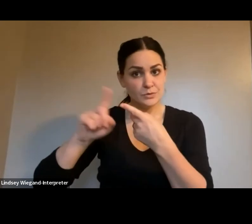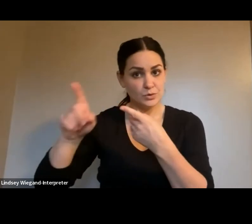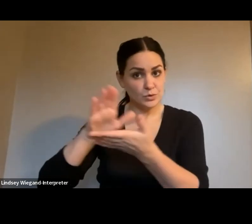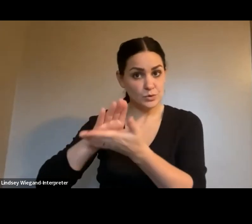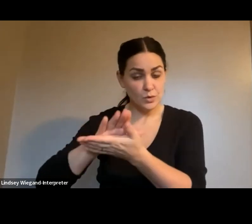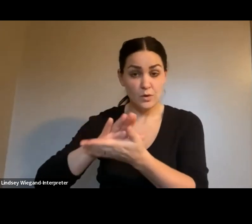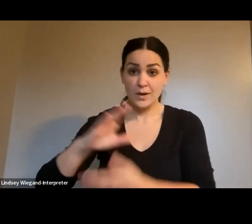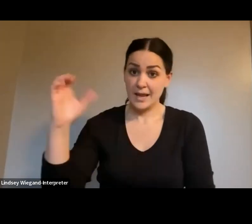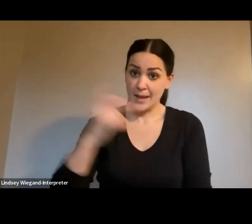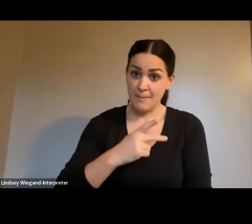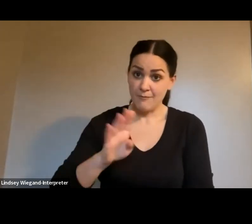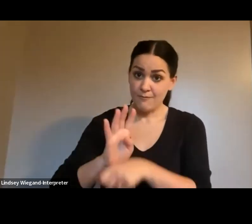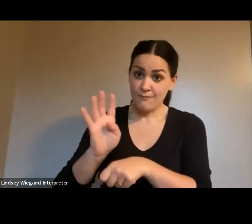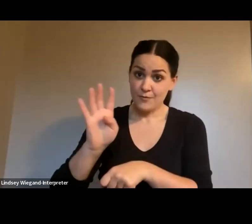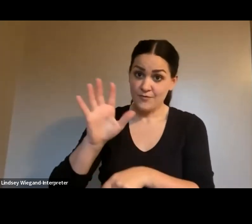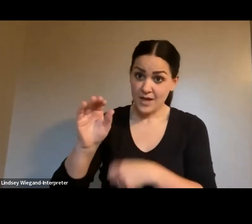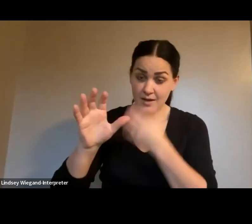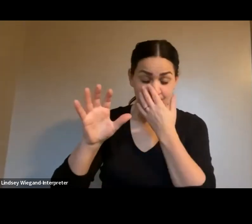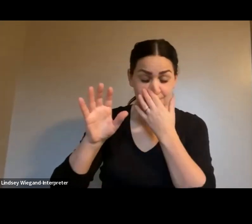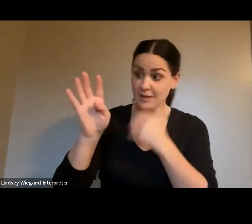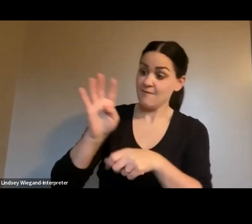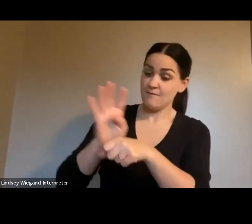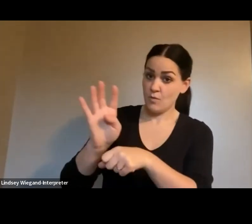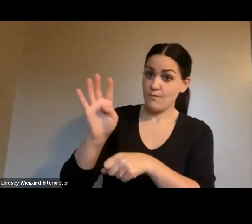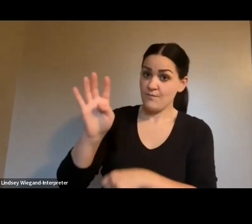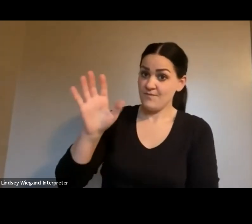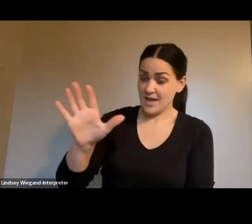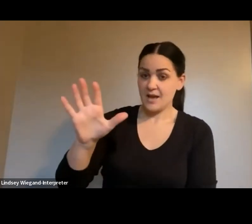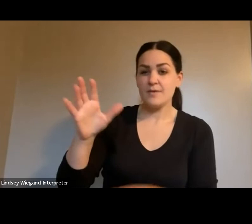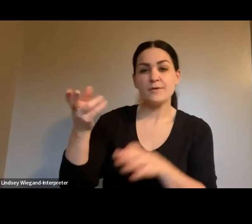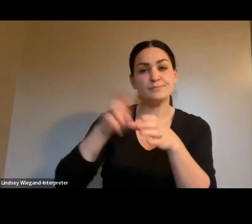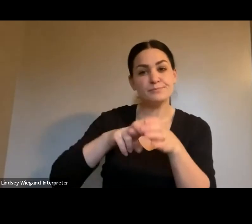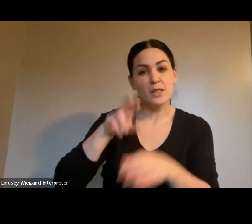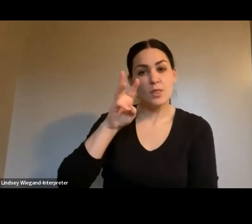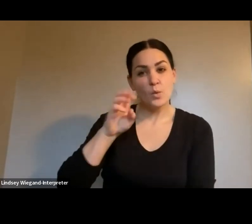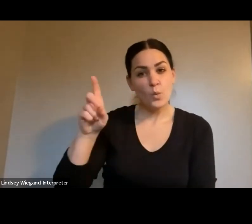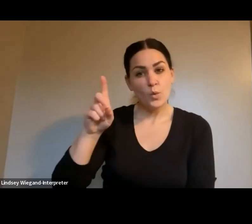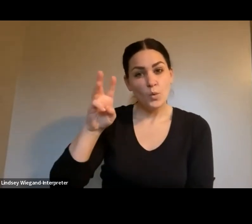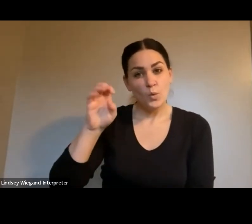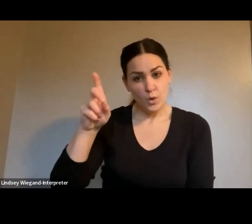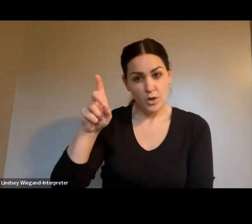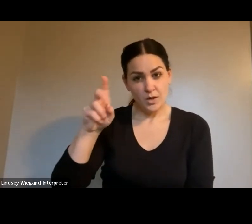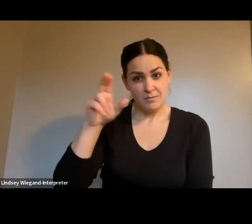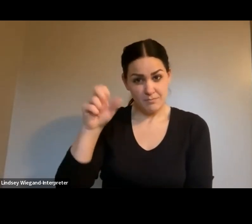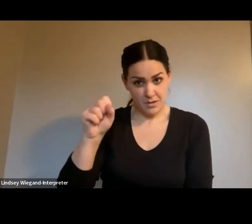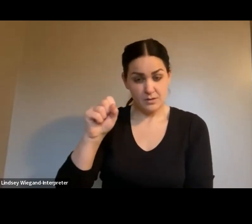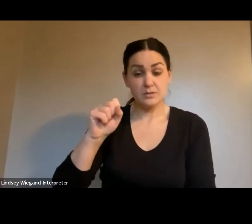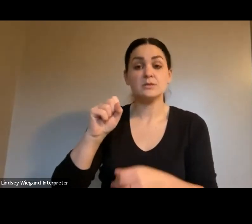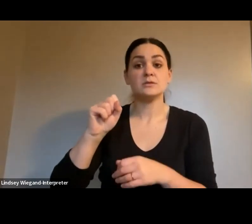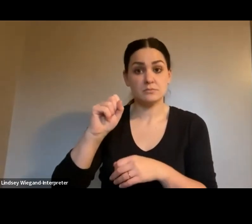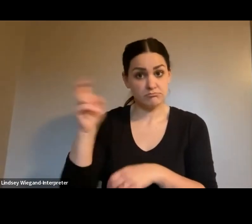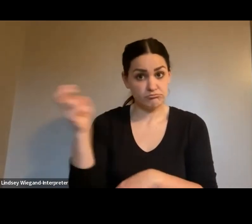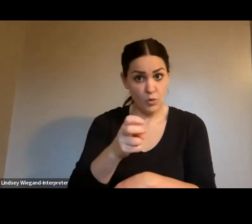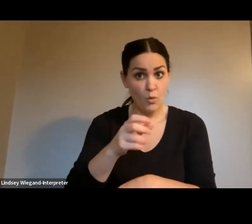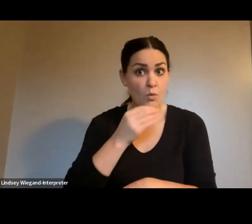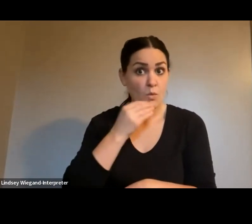to five, I got on the Woodward bus heading back downtown. And when we got to Martin Luther King, the driver said, OK, this is our